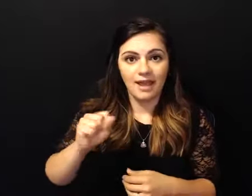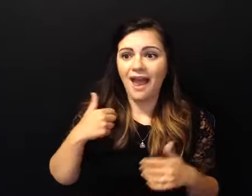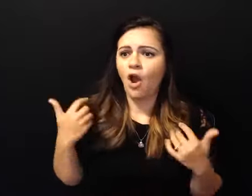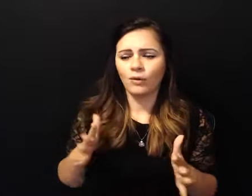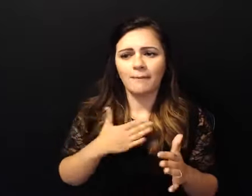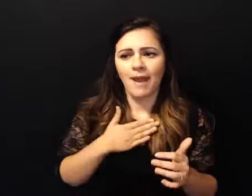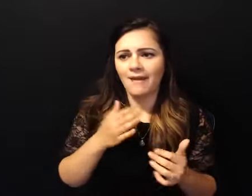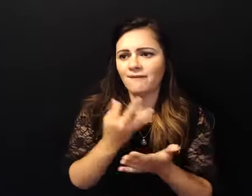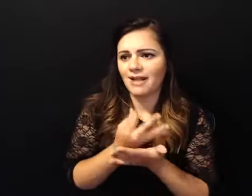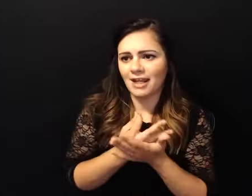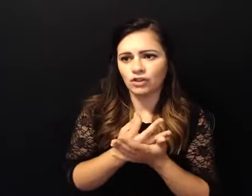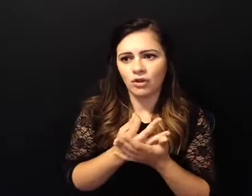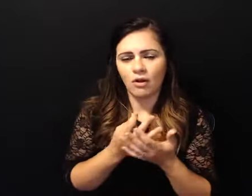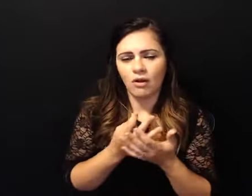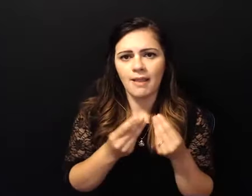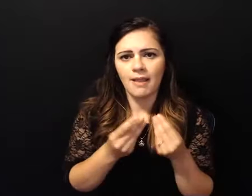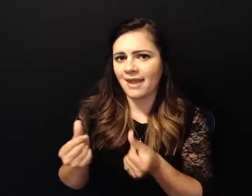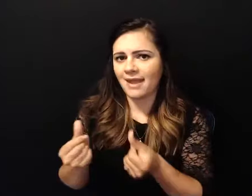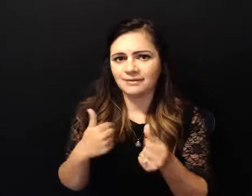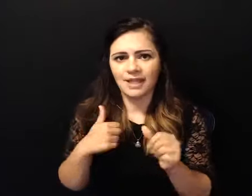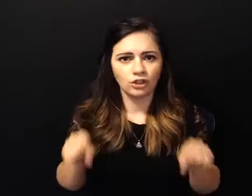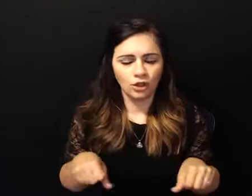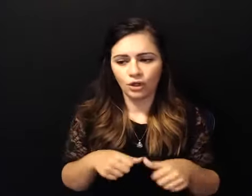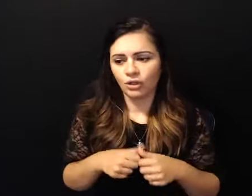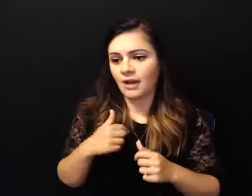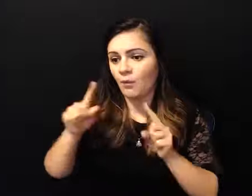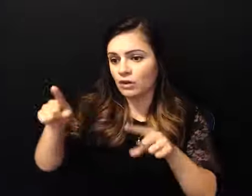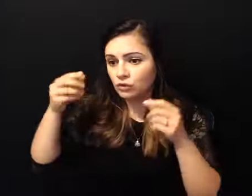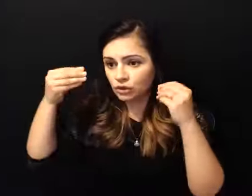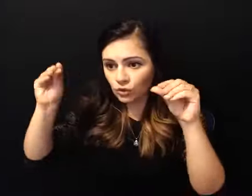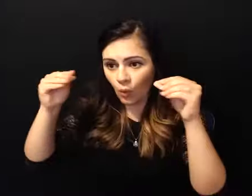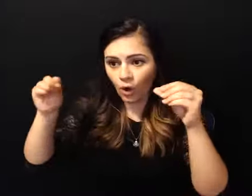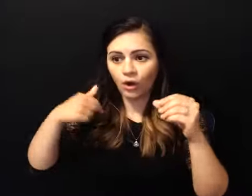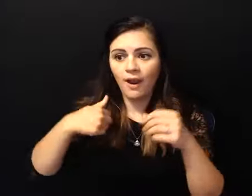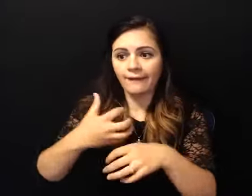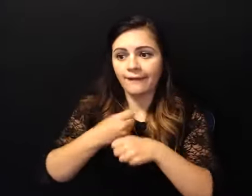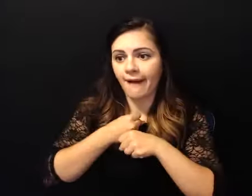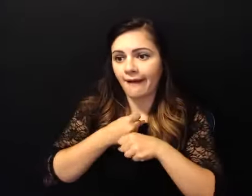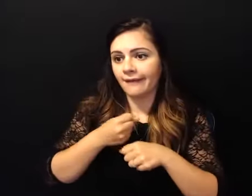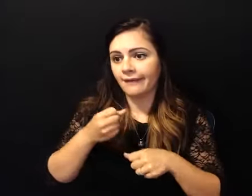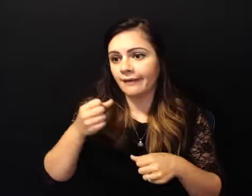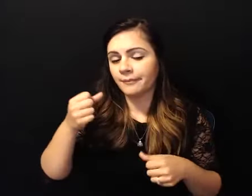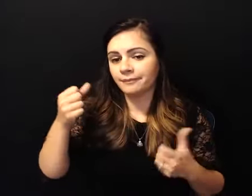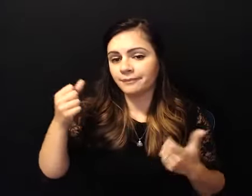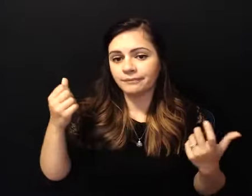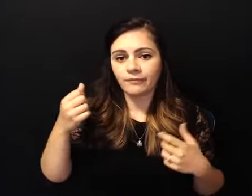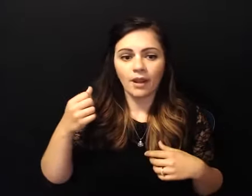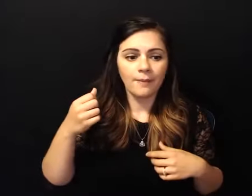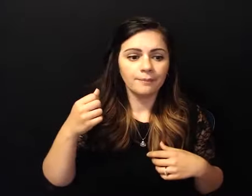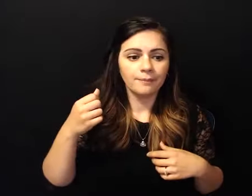possibly make i went to the store where you know i got a diapers a cell phone or a cordless phone and some other stuff and they didn't charge me and